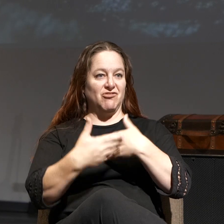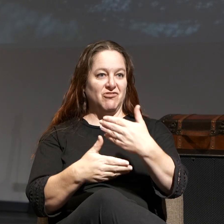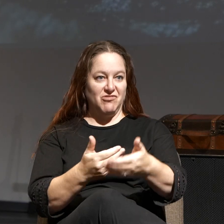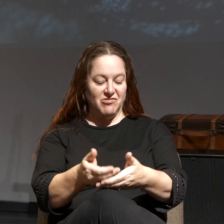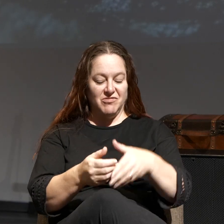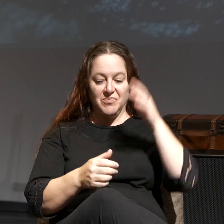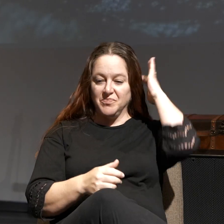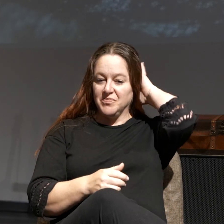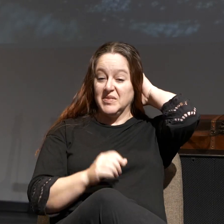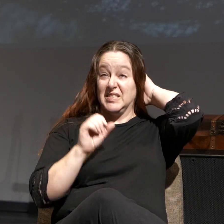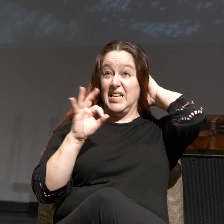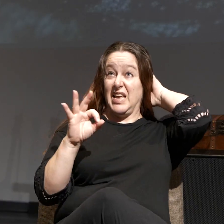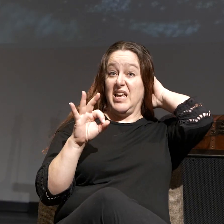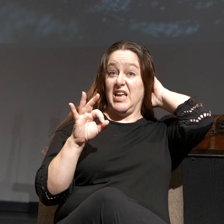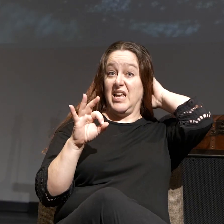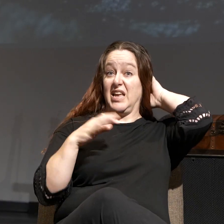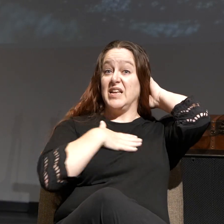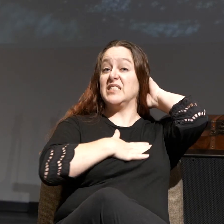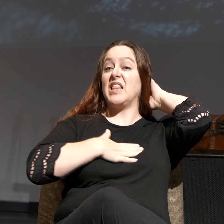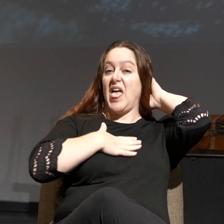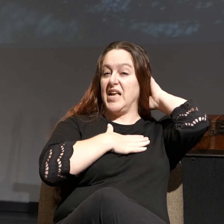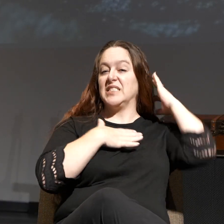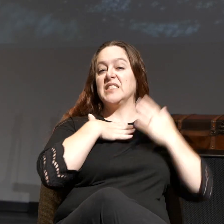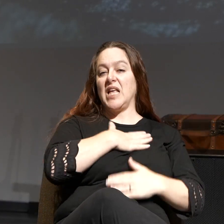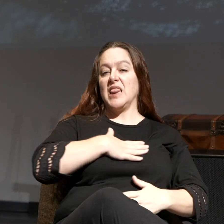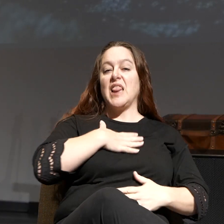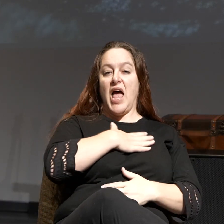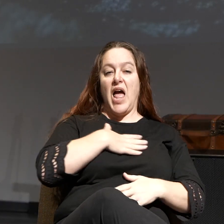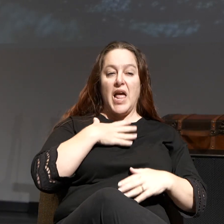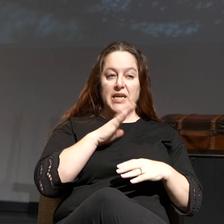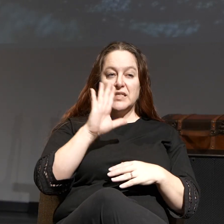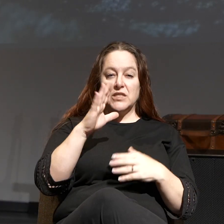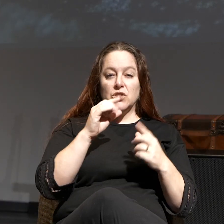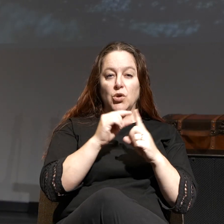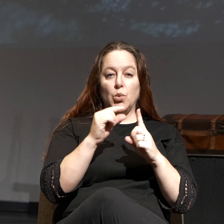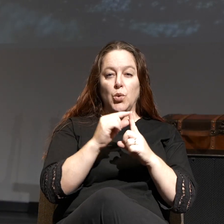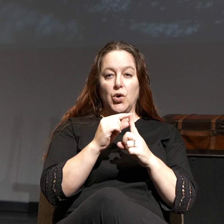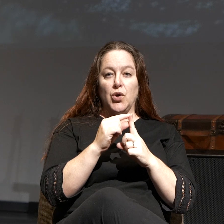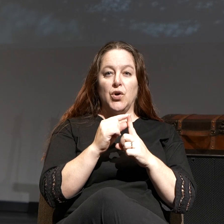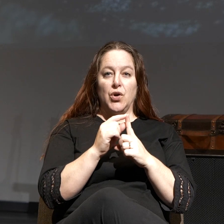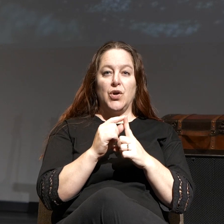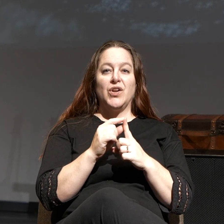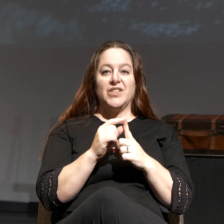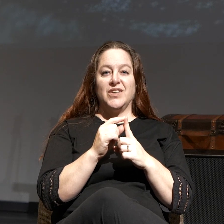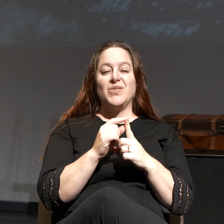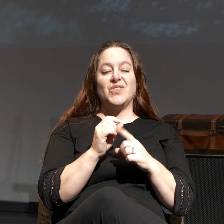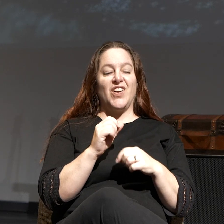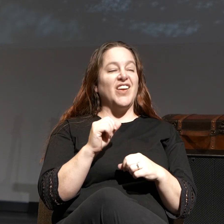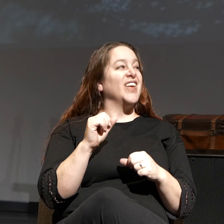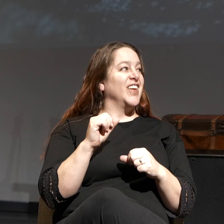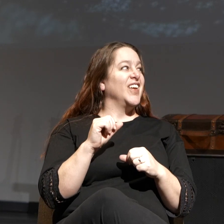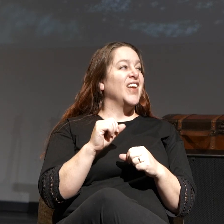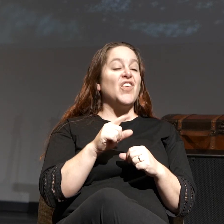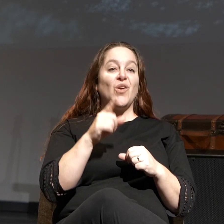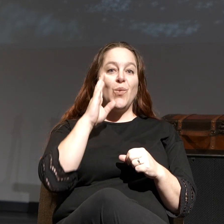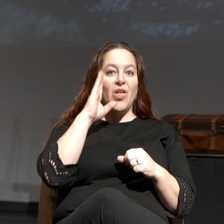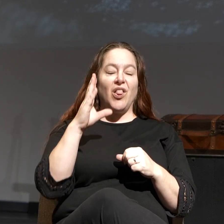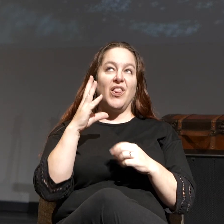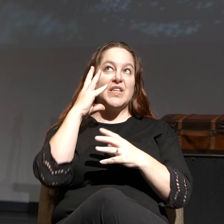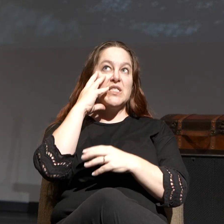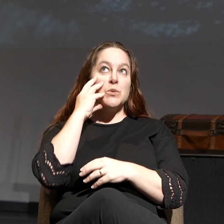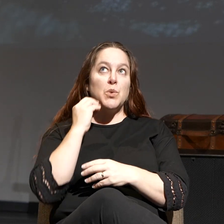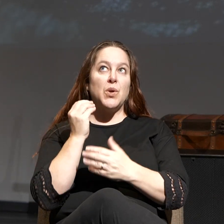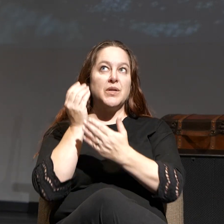delight in His Word, you're going to meditate on it. You're going to memorize it. You're going to reflect on it deeply. You're going to experience more and more of God.